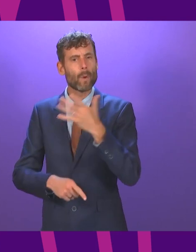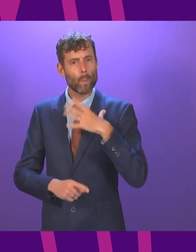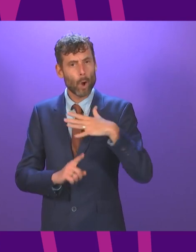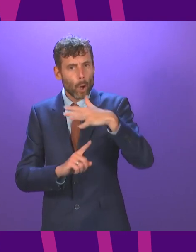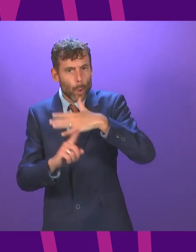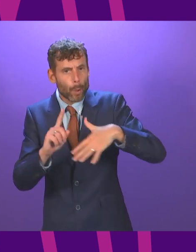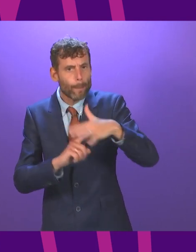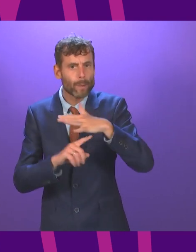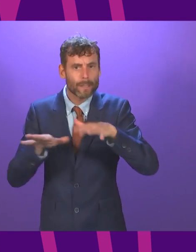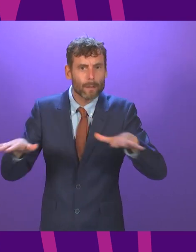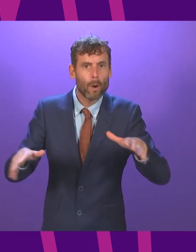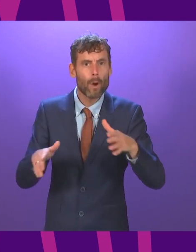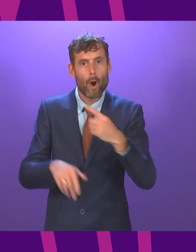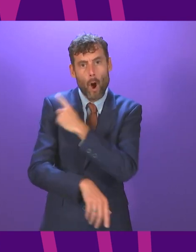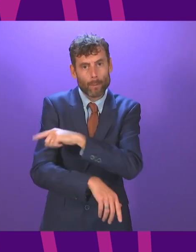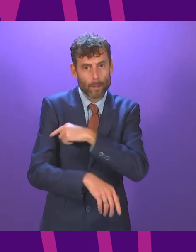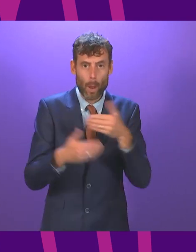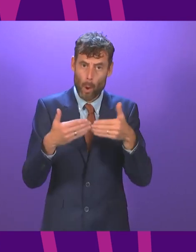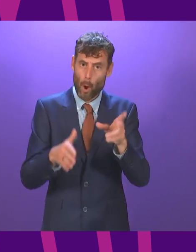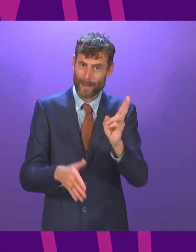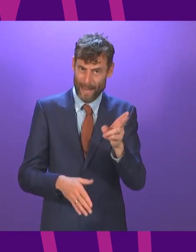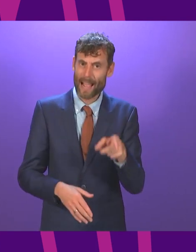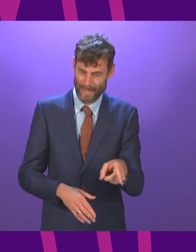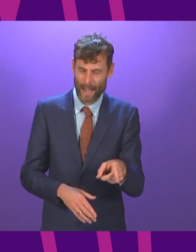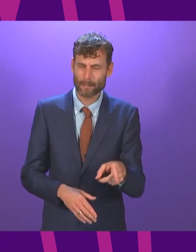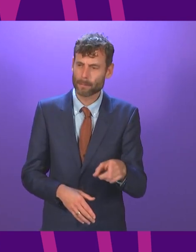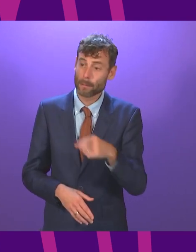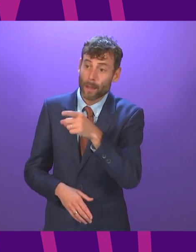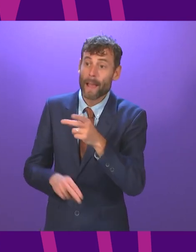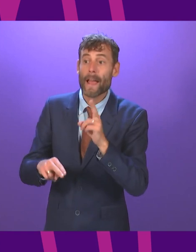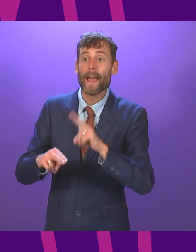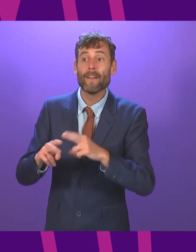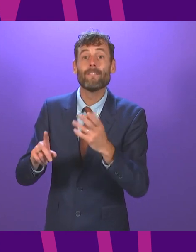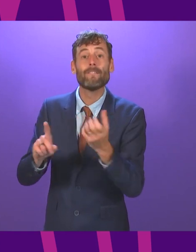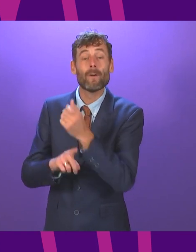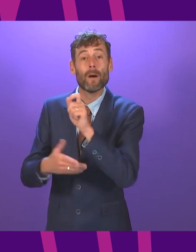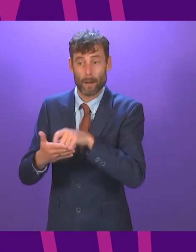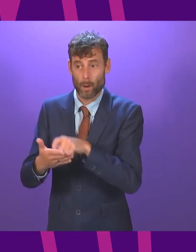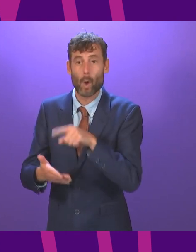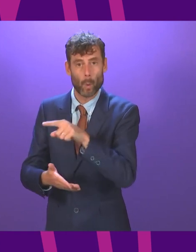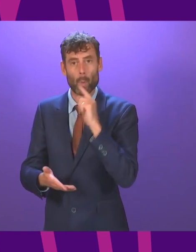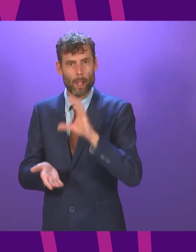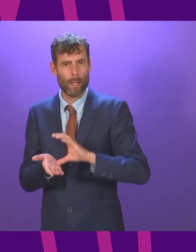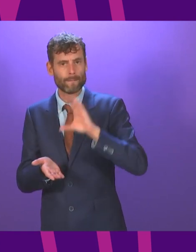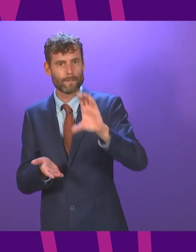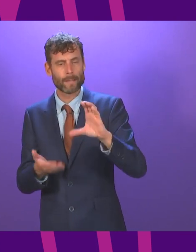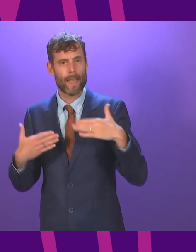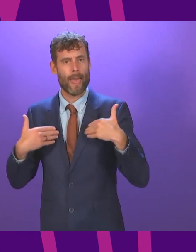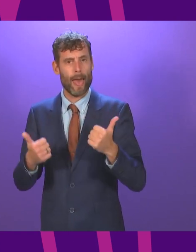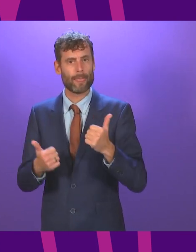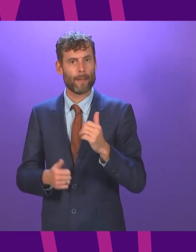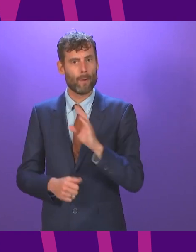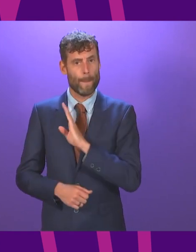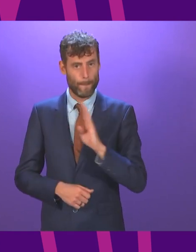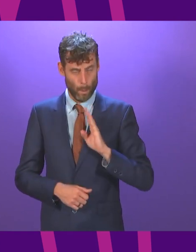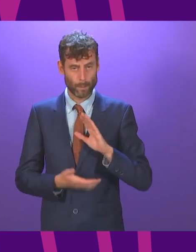further saying we are prepared as a government if re-elected to make funding available to the health board not just to reopen it but